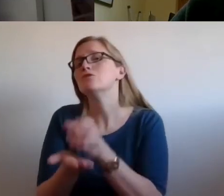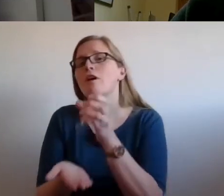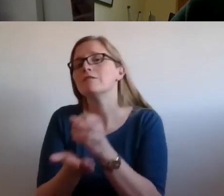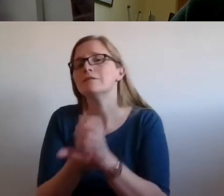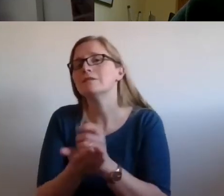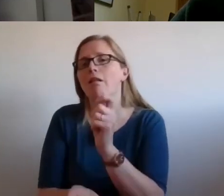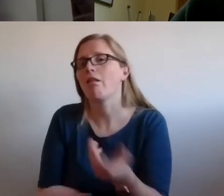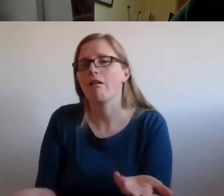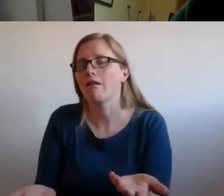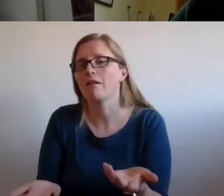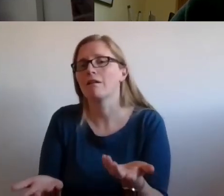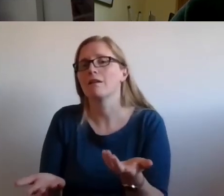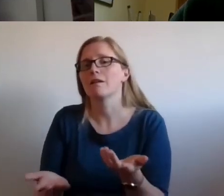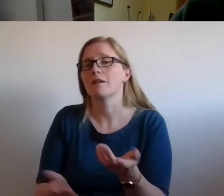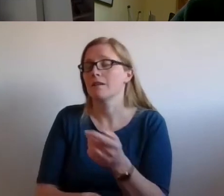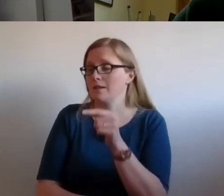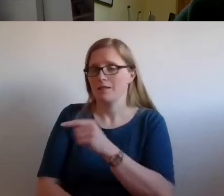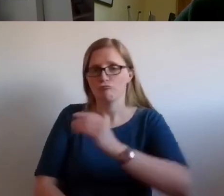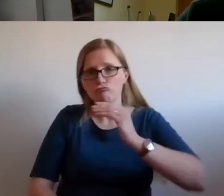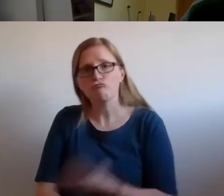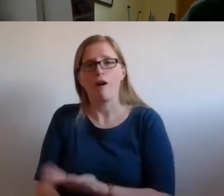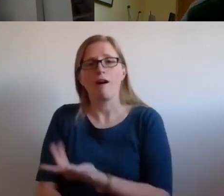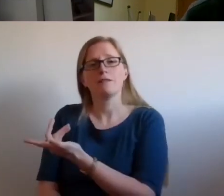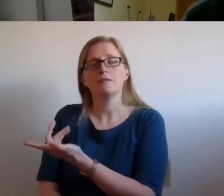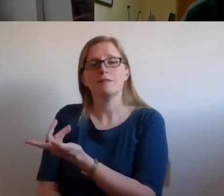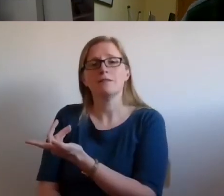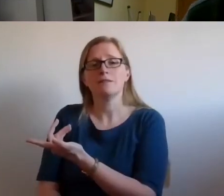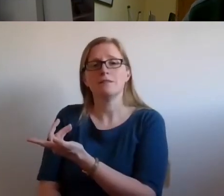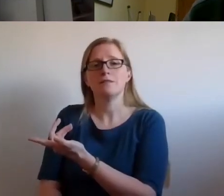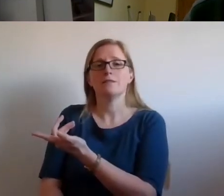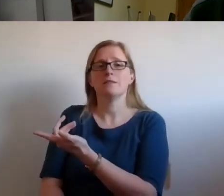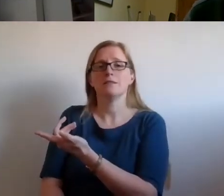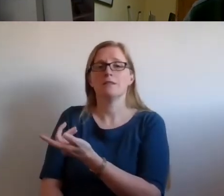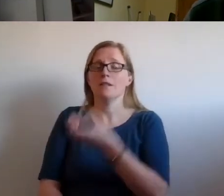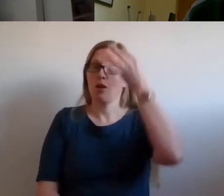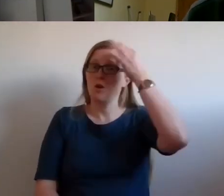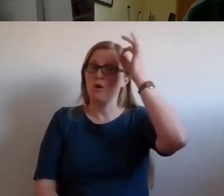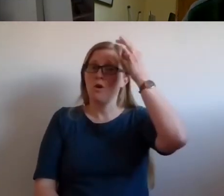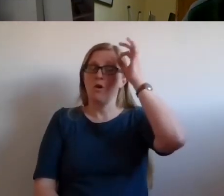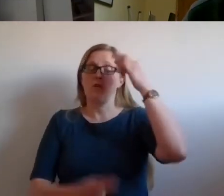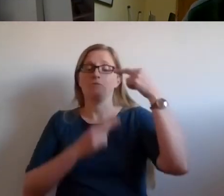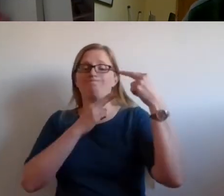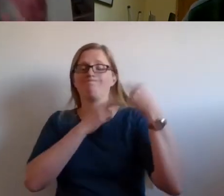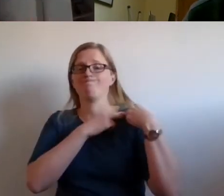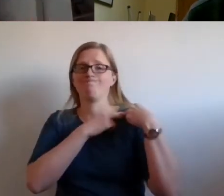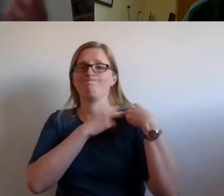This was something that actually was a right and an obligation on the part of the authorities. And so that empowered